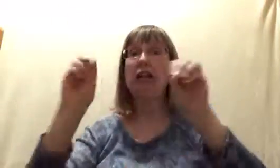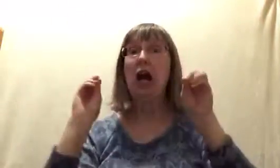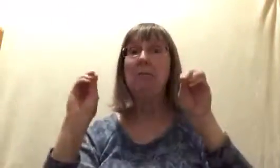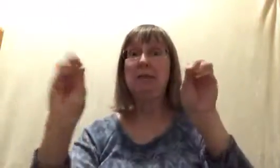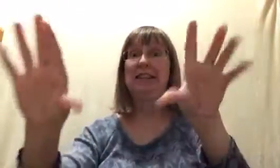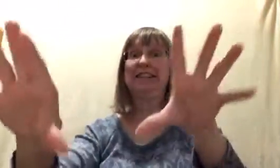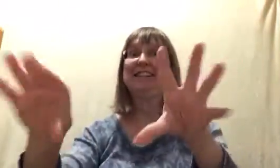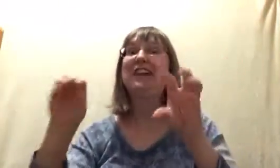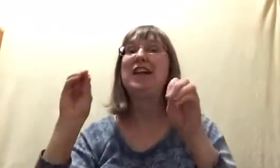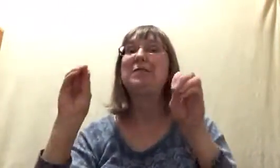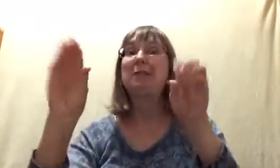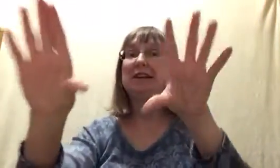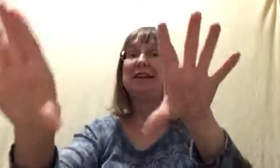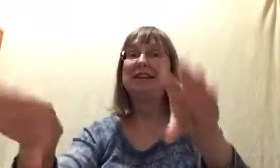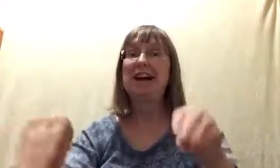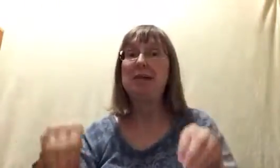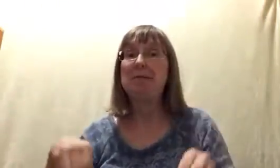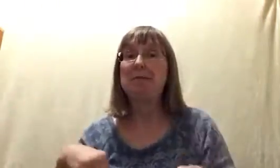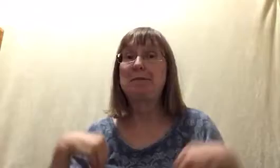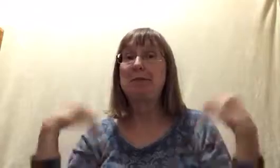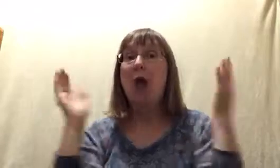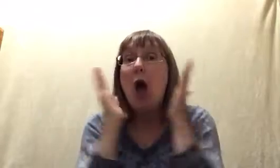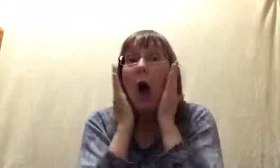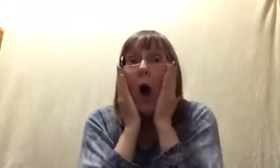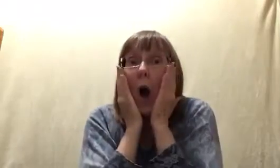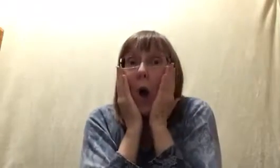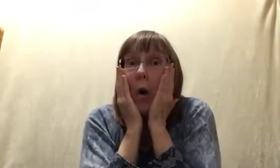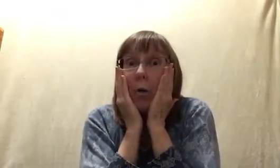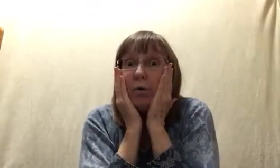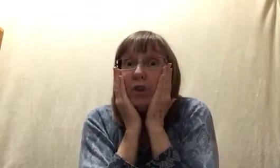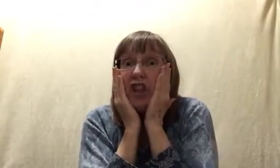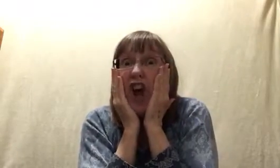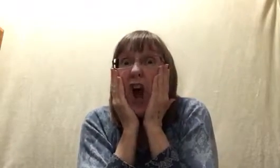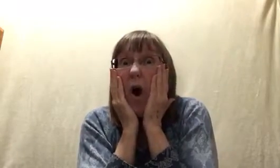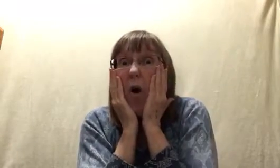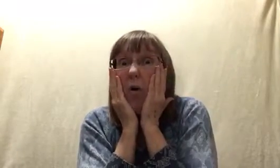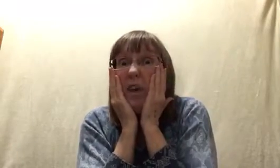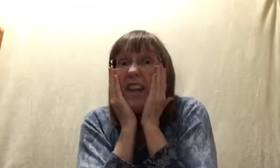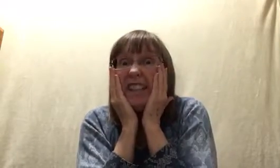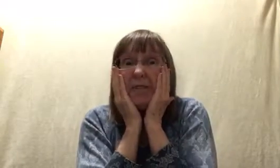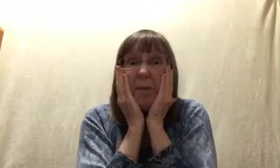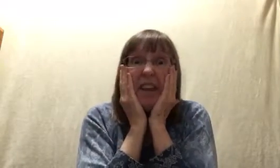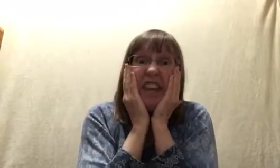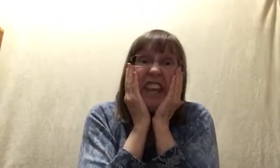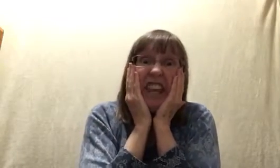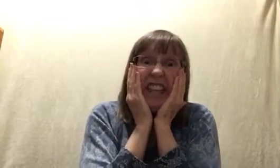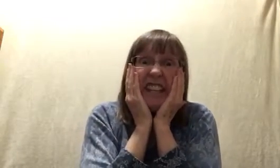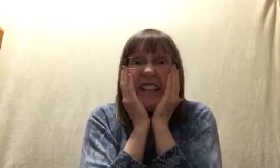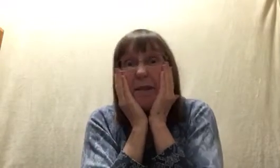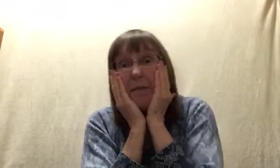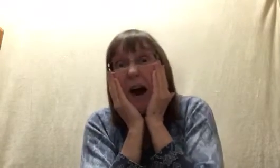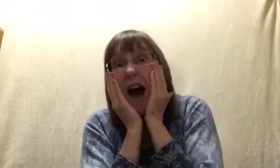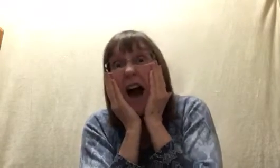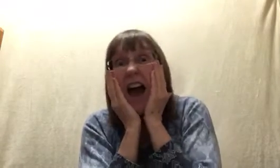gulp, gulp, gulp. Oh no, it's been eaten by